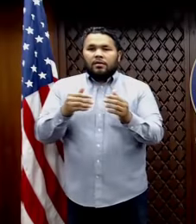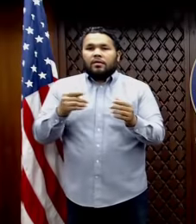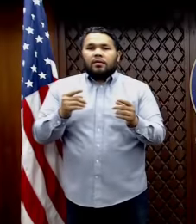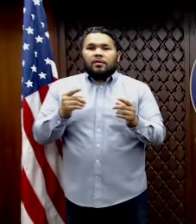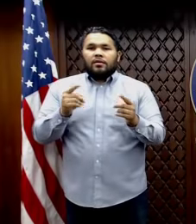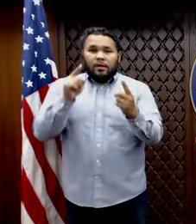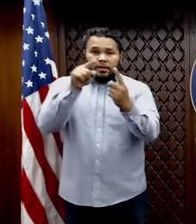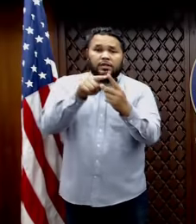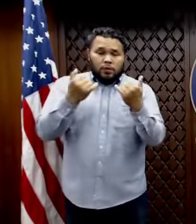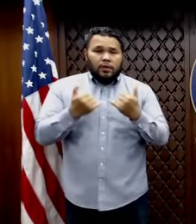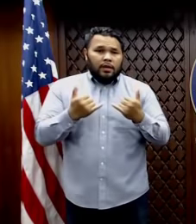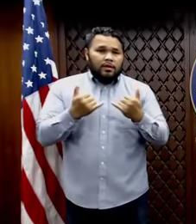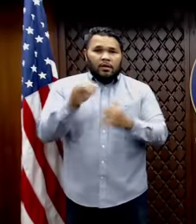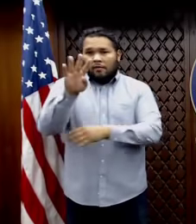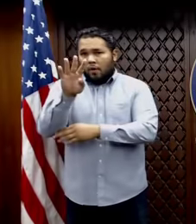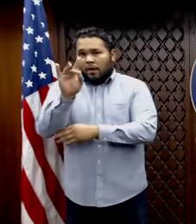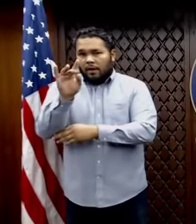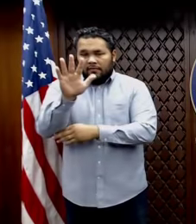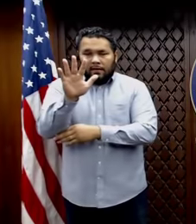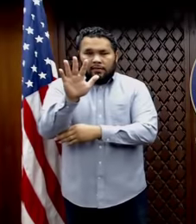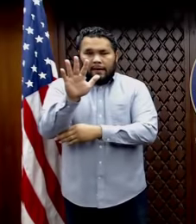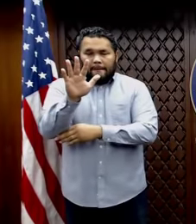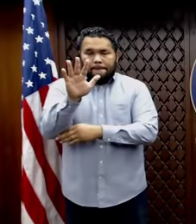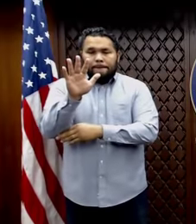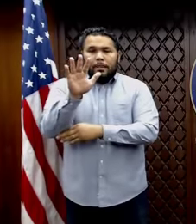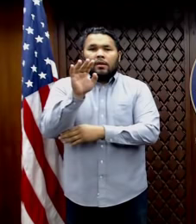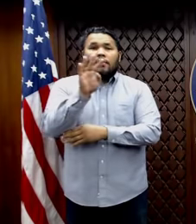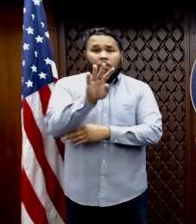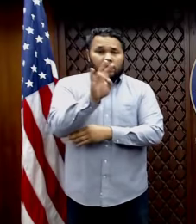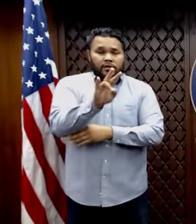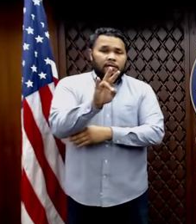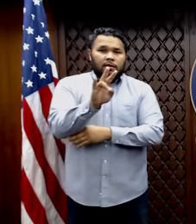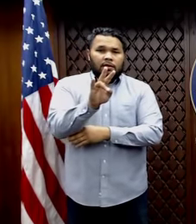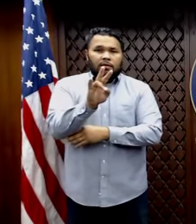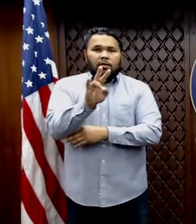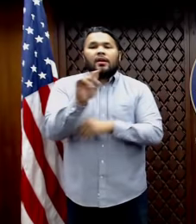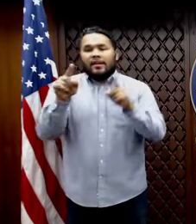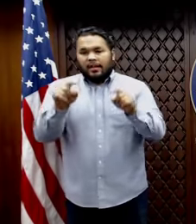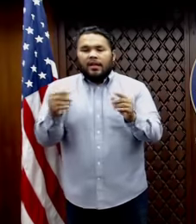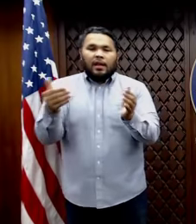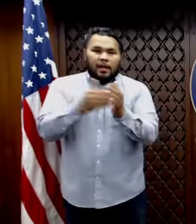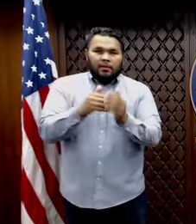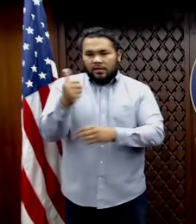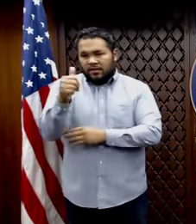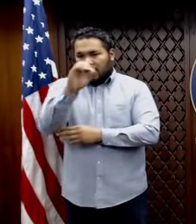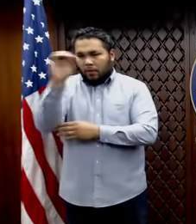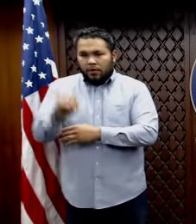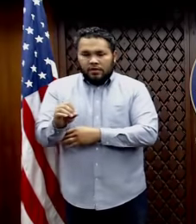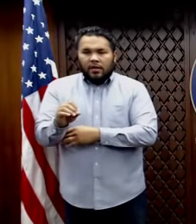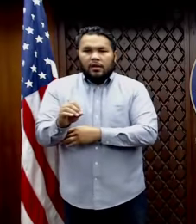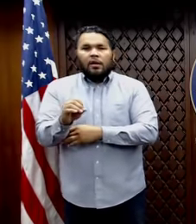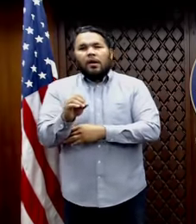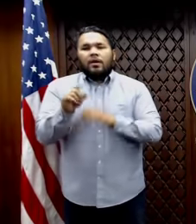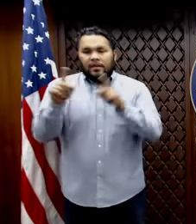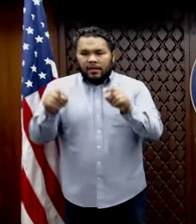tests run, 485. 47 of them were reruns, so about 10% are reruns. And